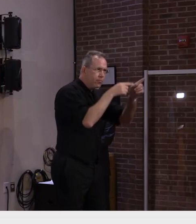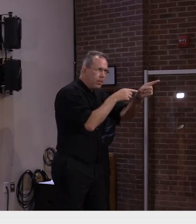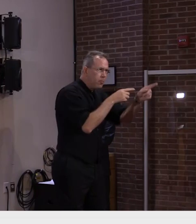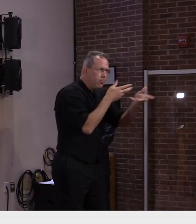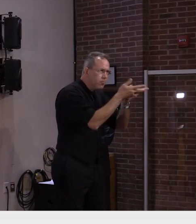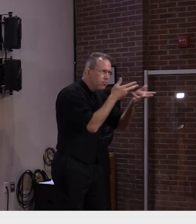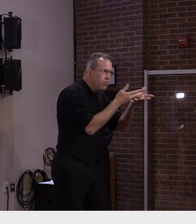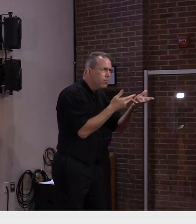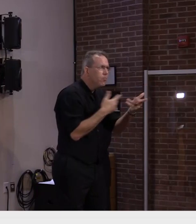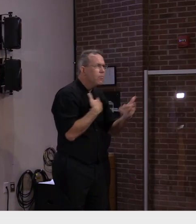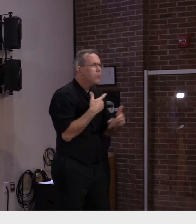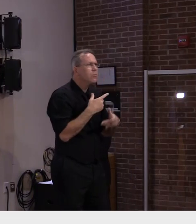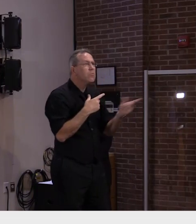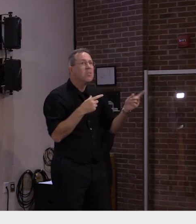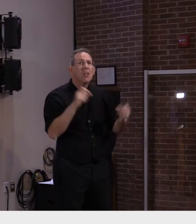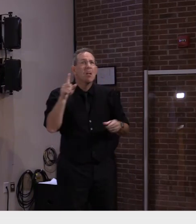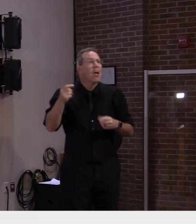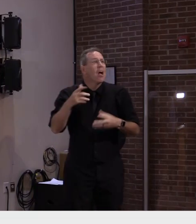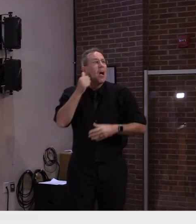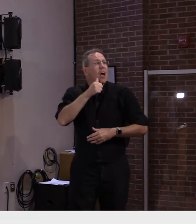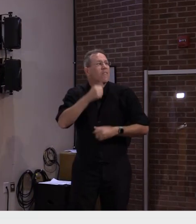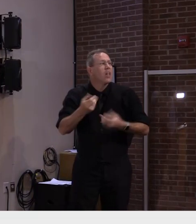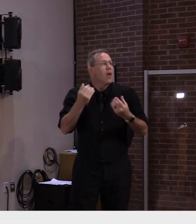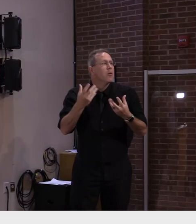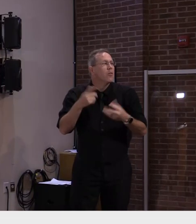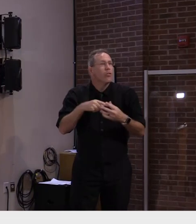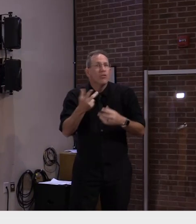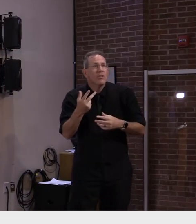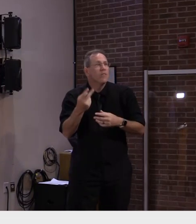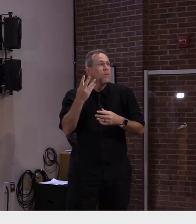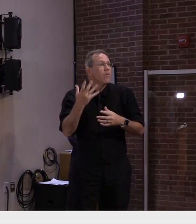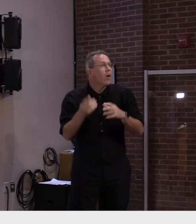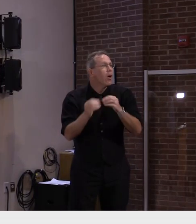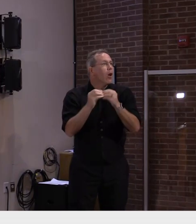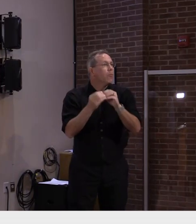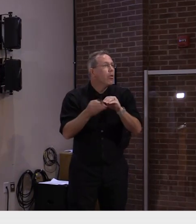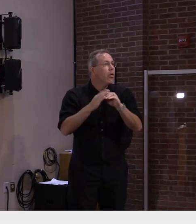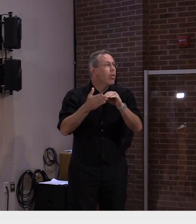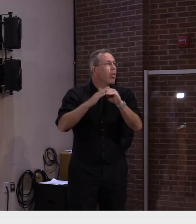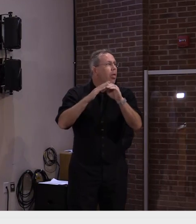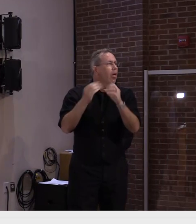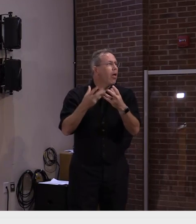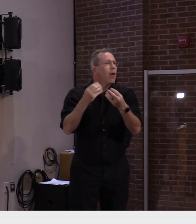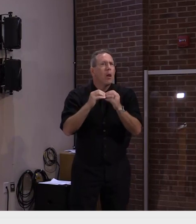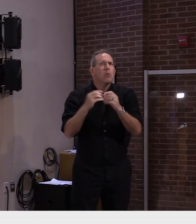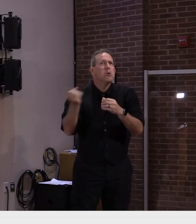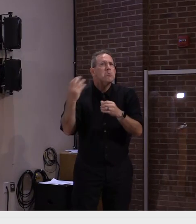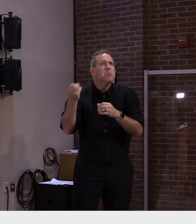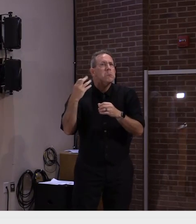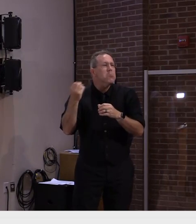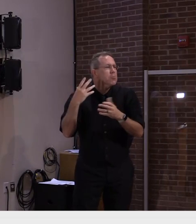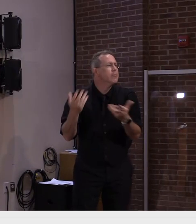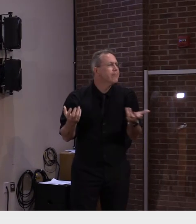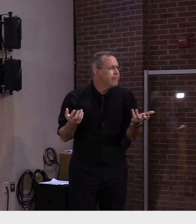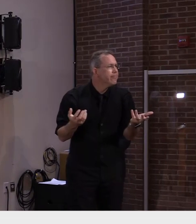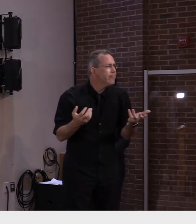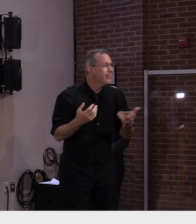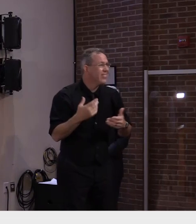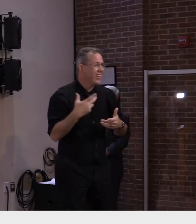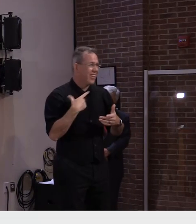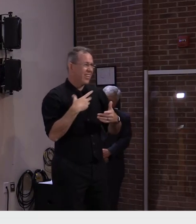a daily advisory for people because the advice wouldn't change based on